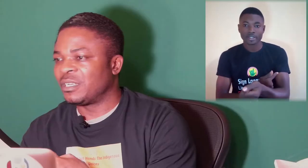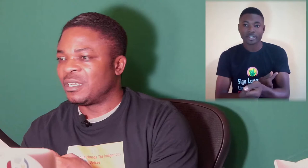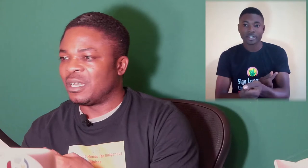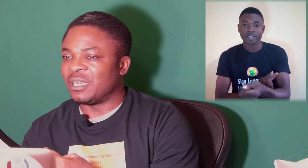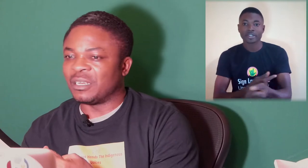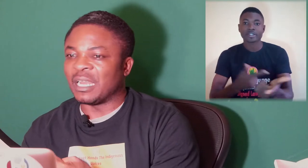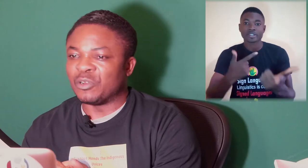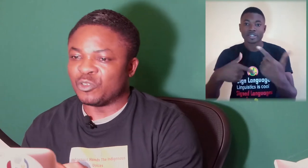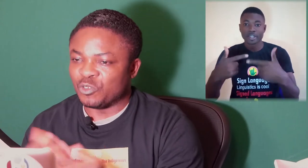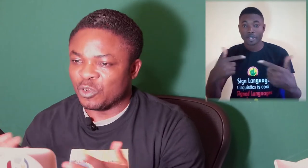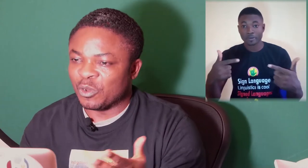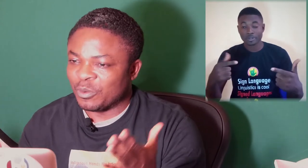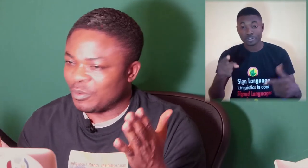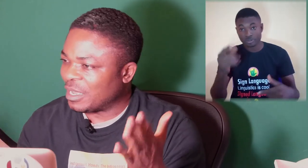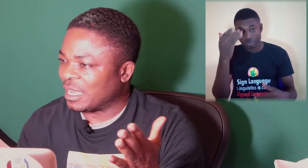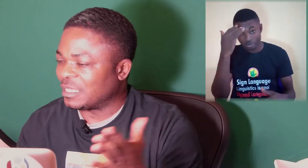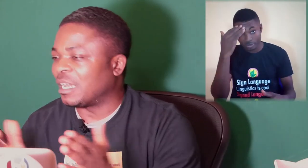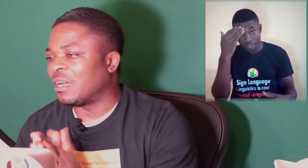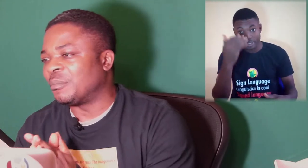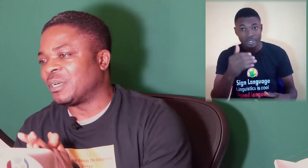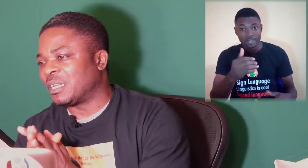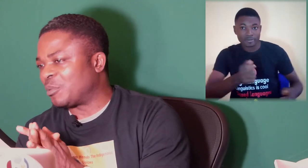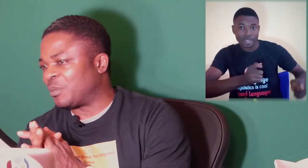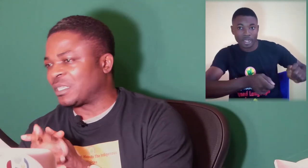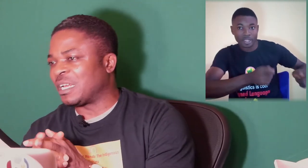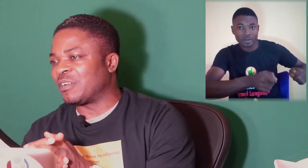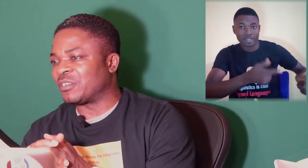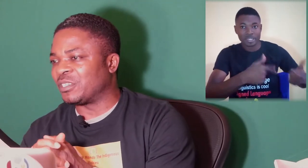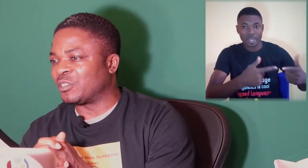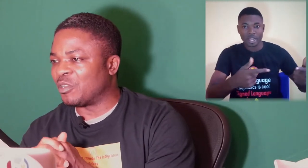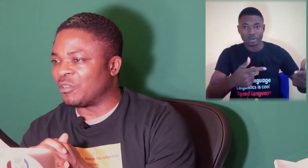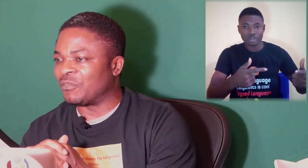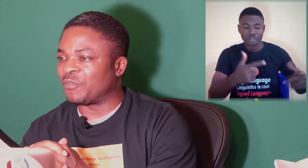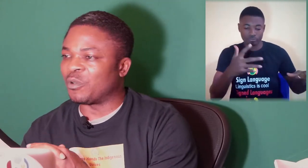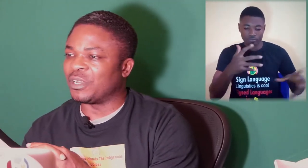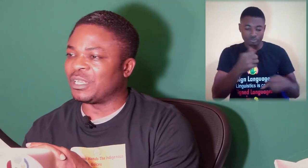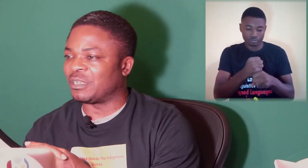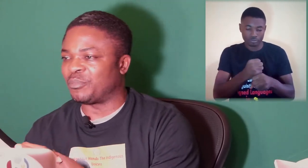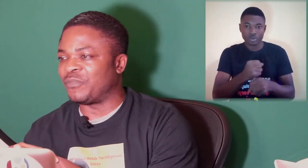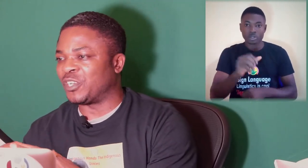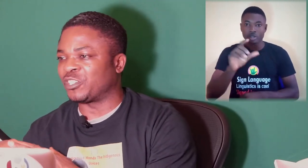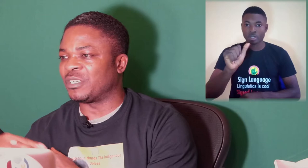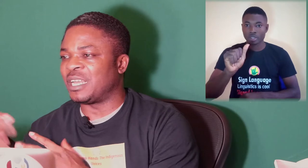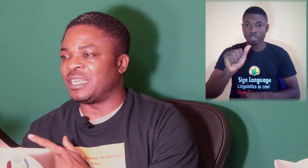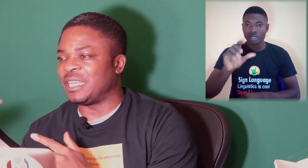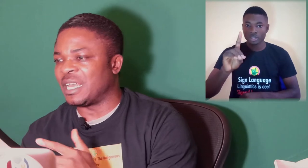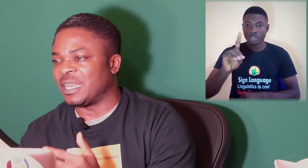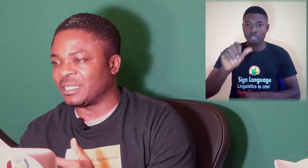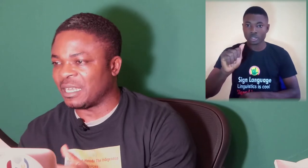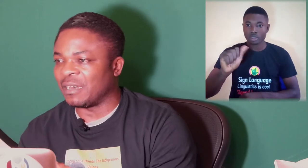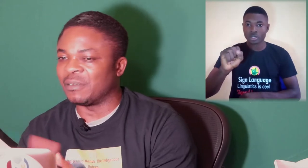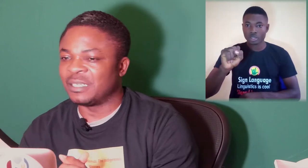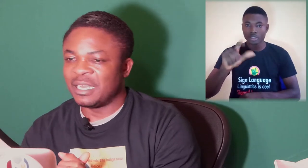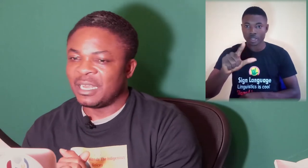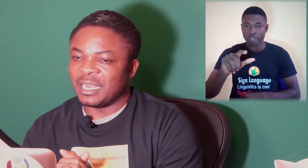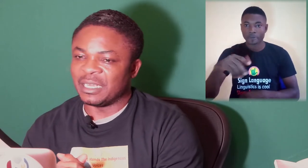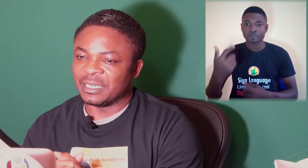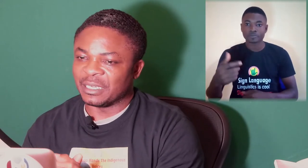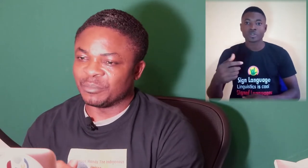And I know you know that Adamorobi Sign Language is known for its abbreviation ADASL, ADASL. And the